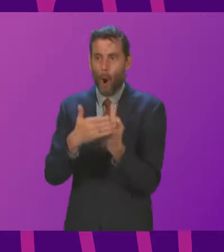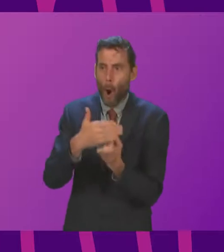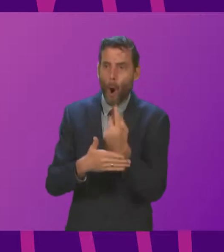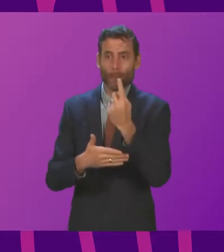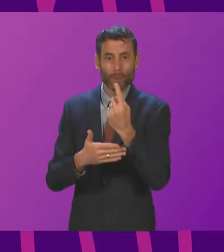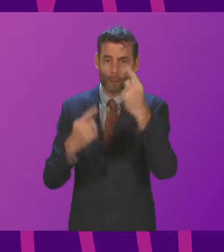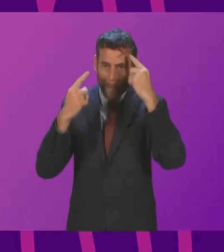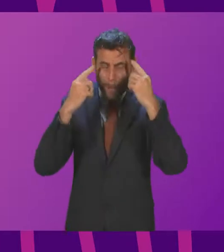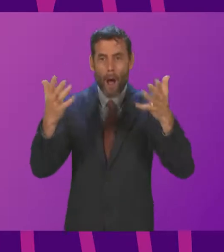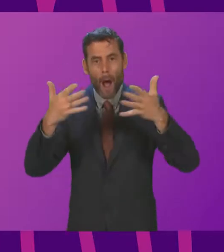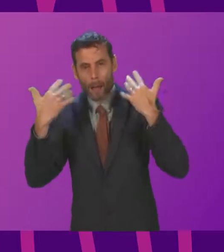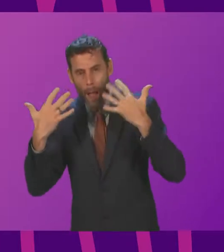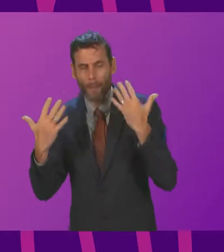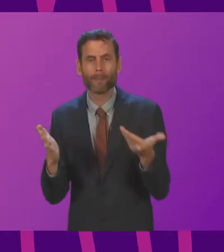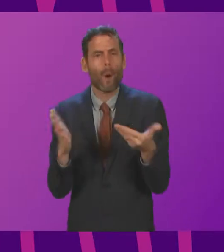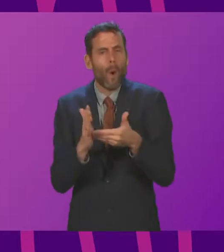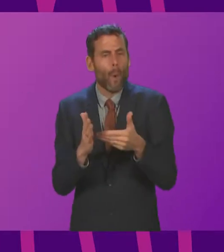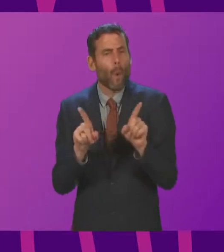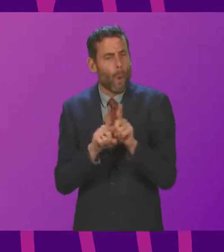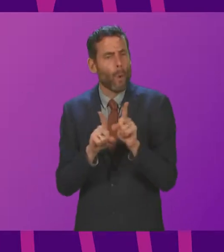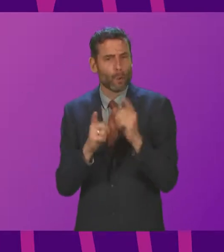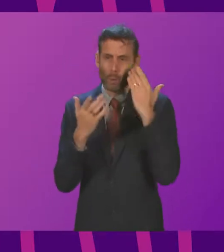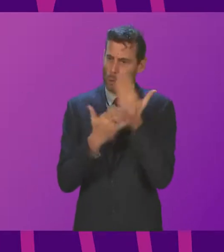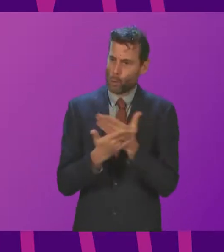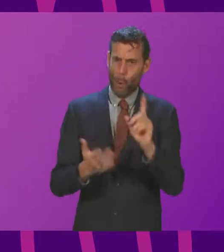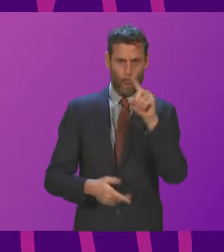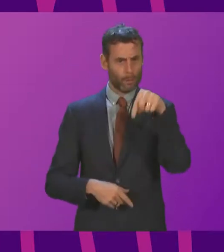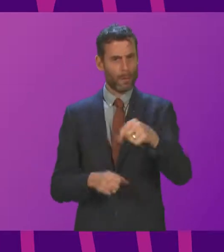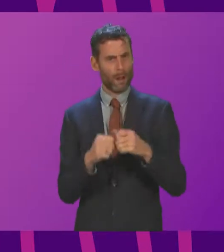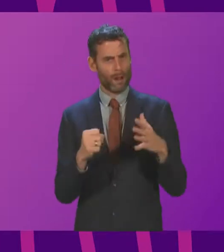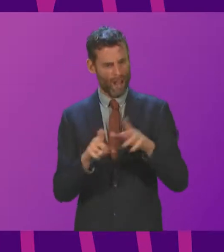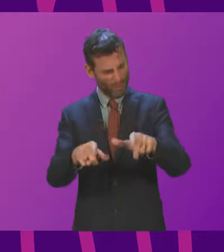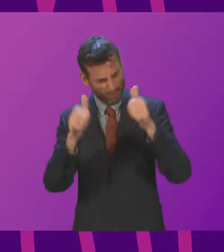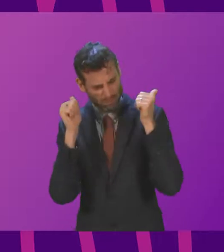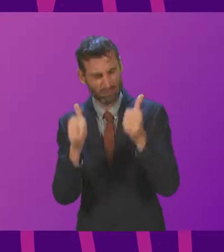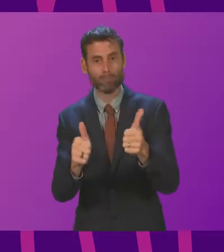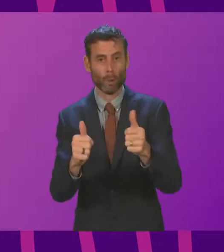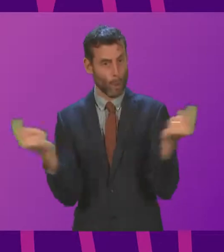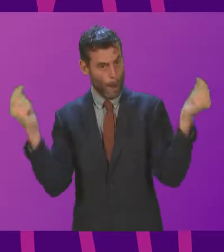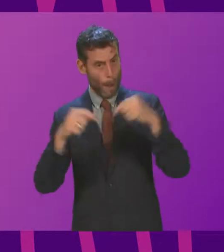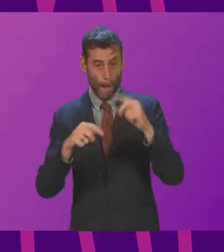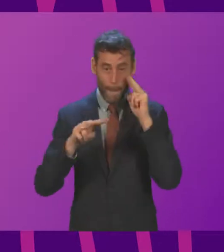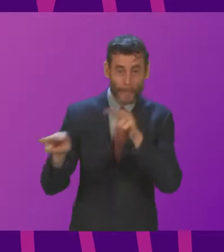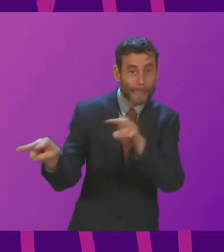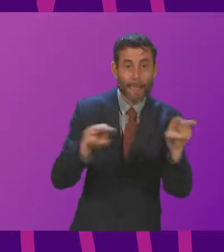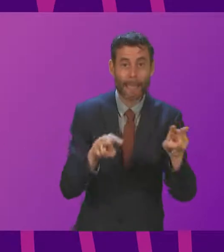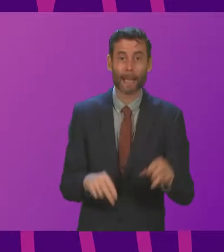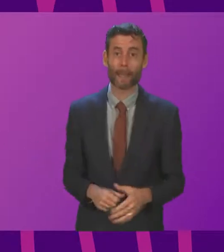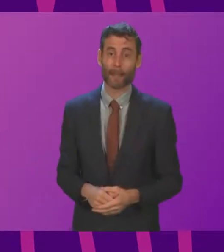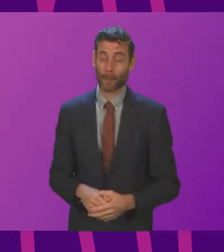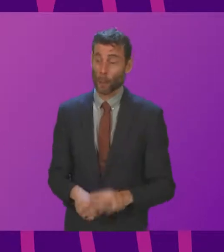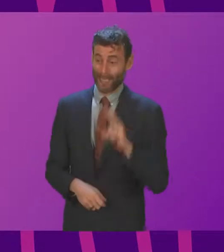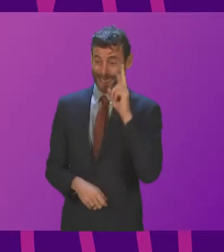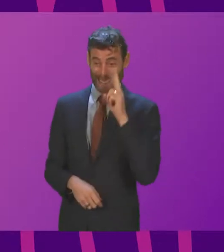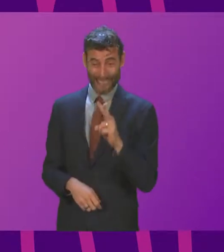-generation chance to highlight the best of Glasgow to the rest of the world. It's already been a rocky road getting to this point, from strike